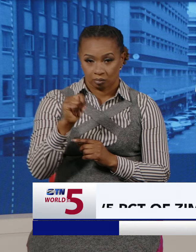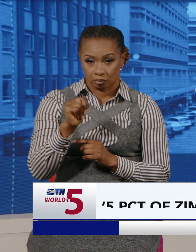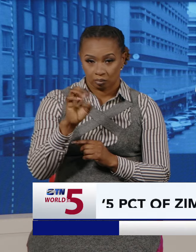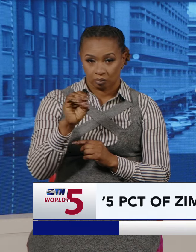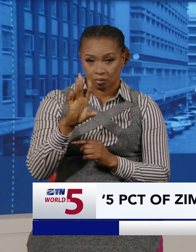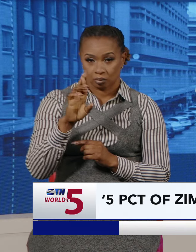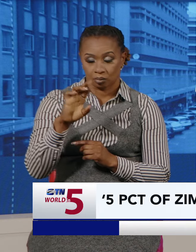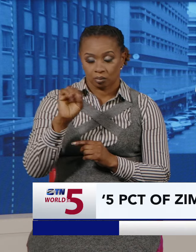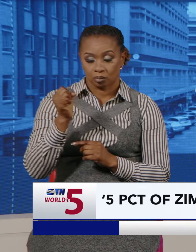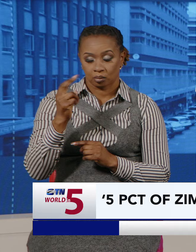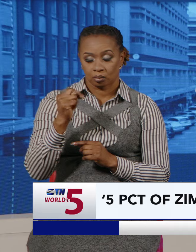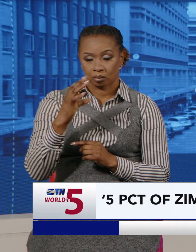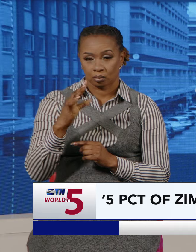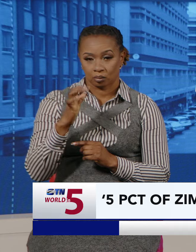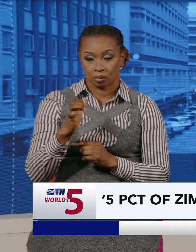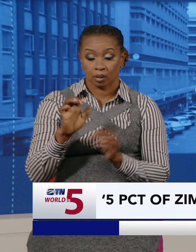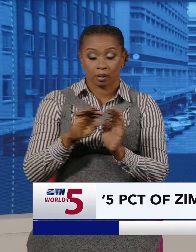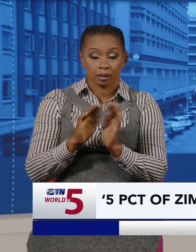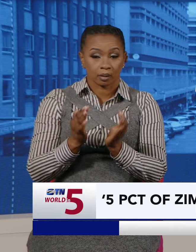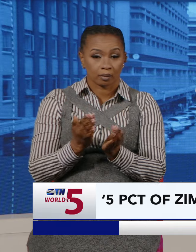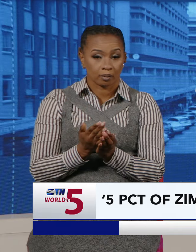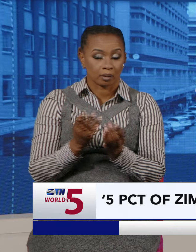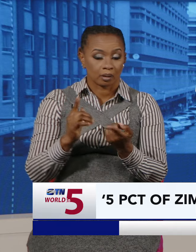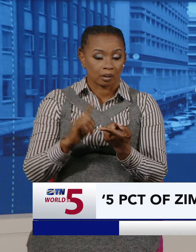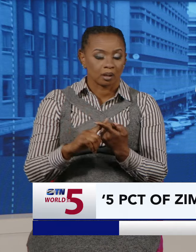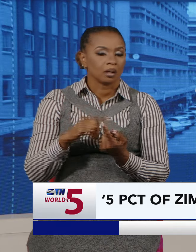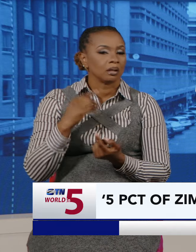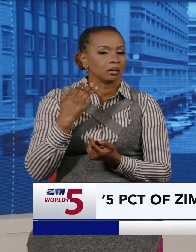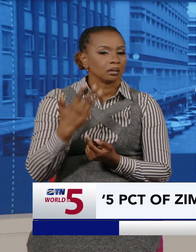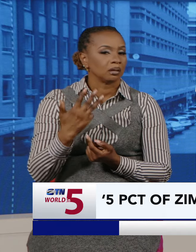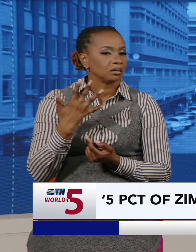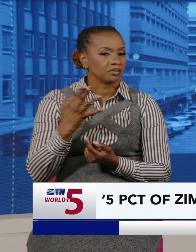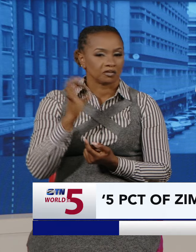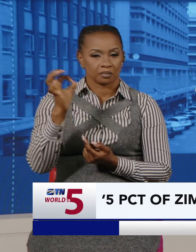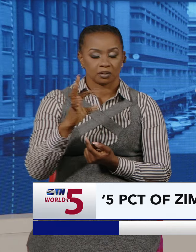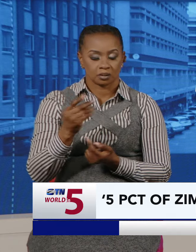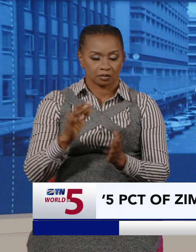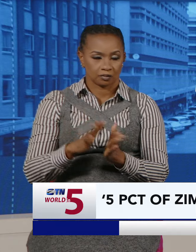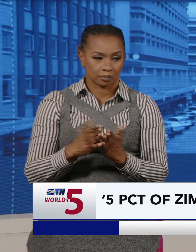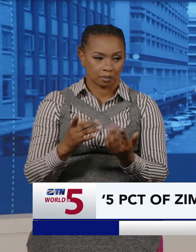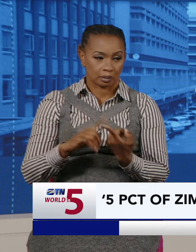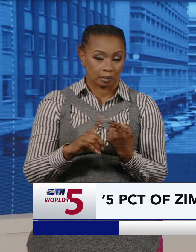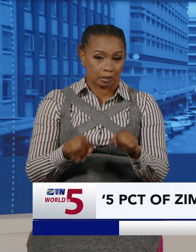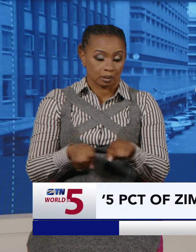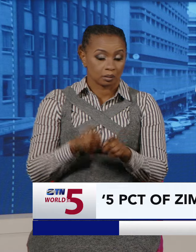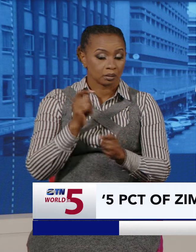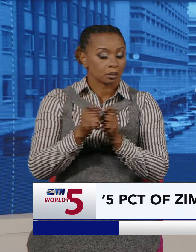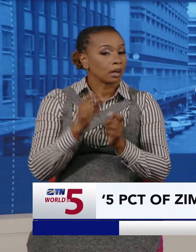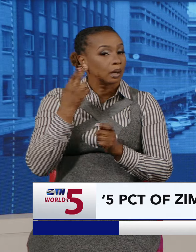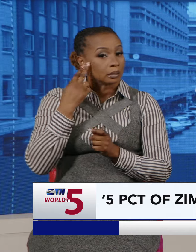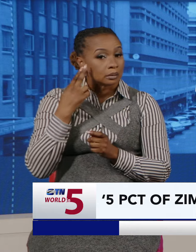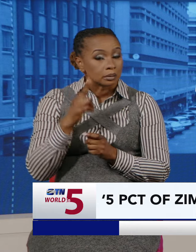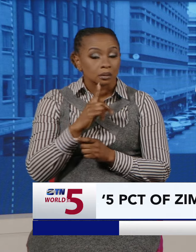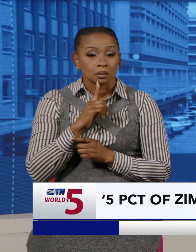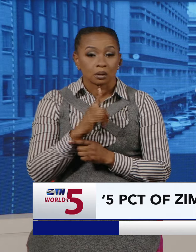5% have got medical aid covered, meaning 95% are not covered on medical aid. Then we tried to understand the reasons to